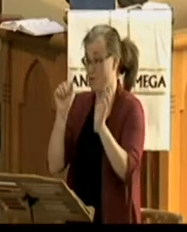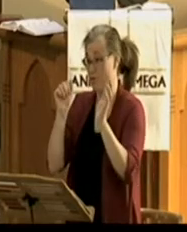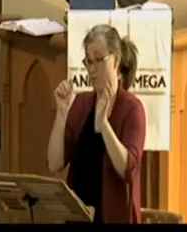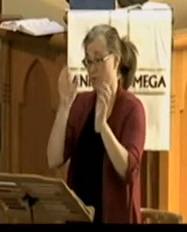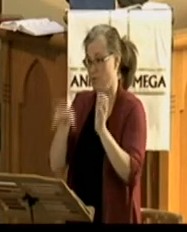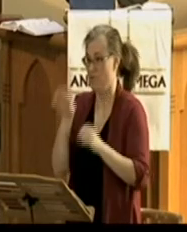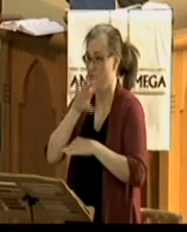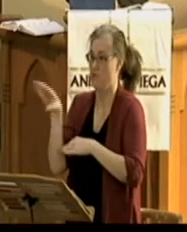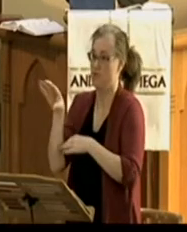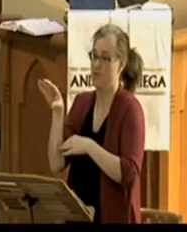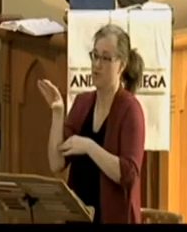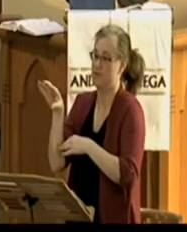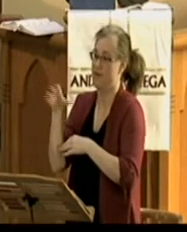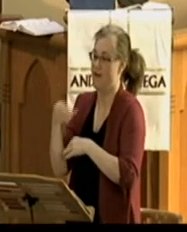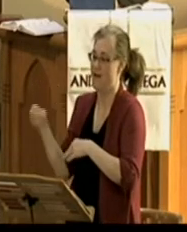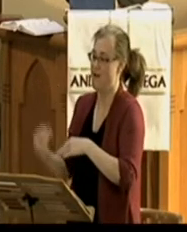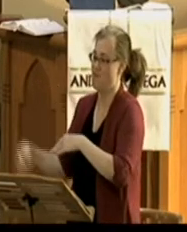Savior Jesus Christ. Amen.